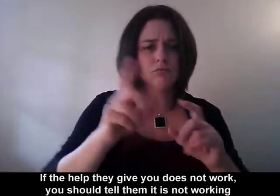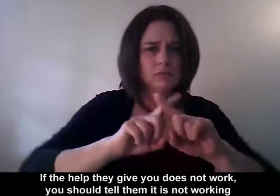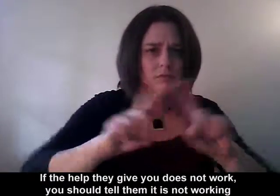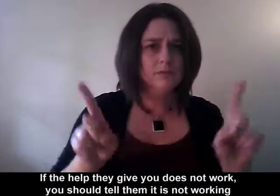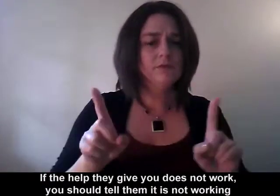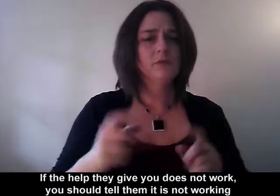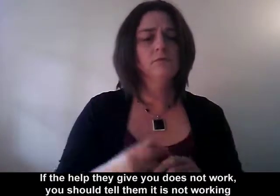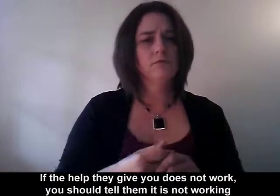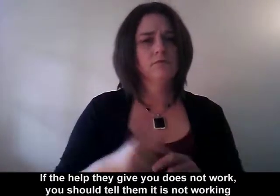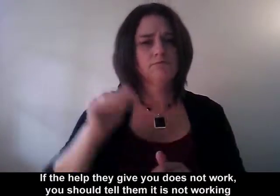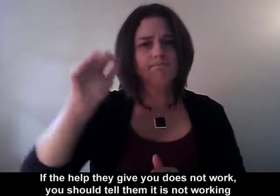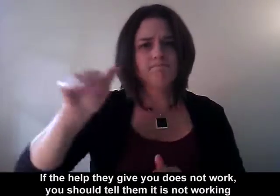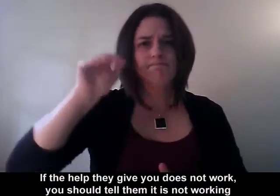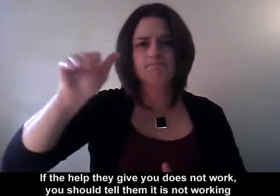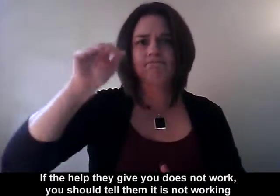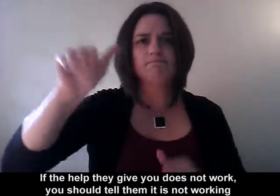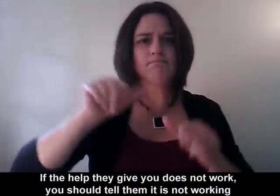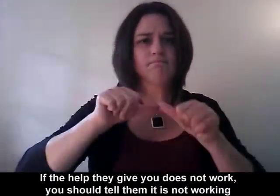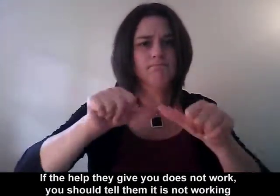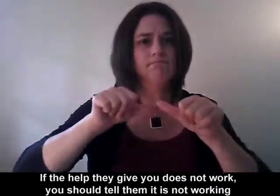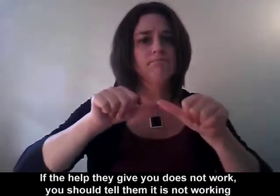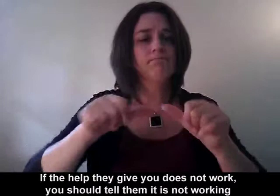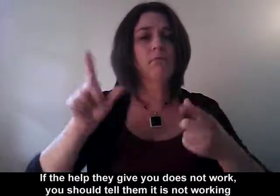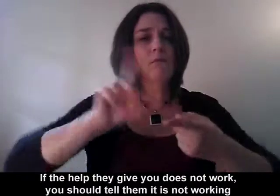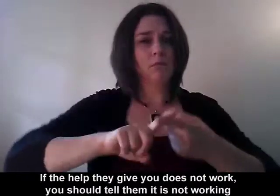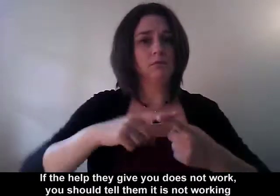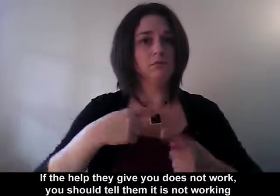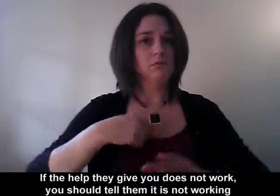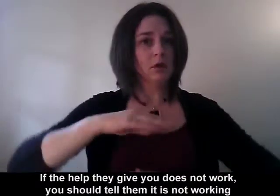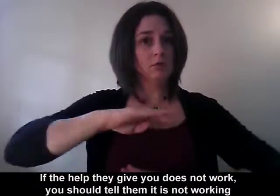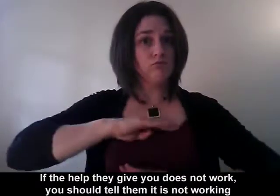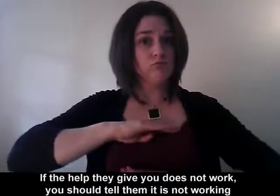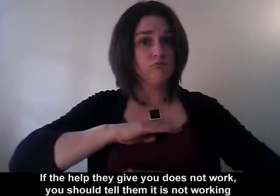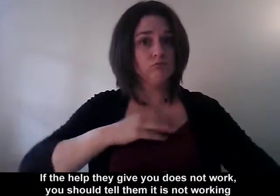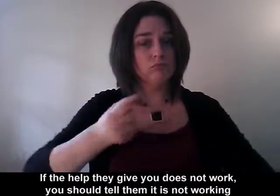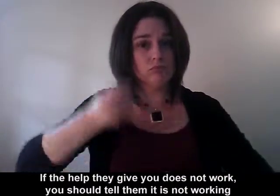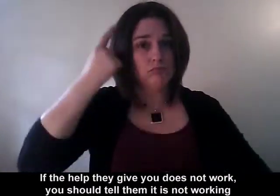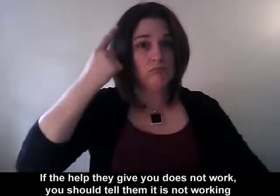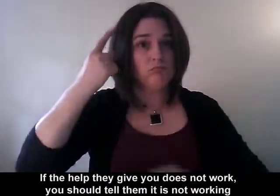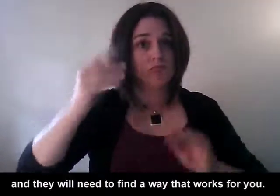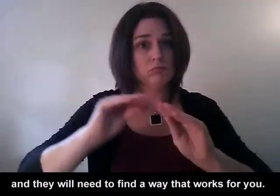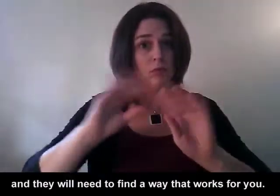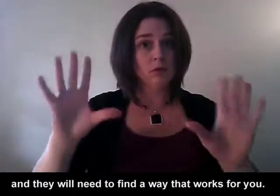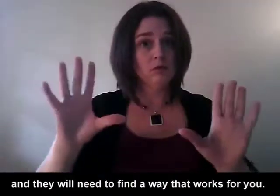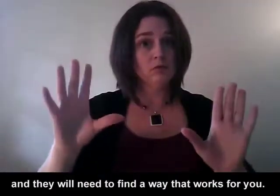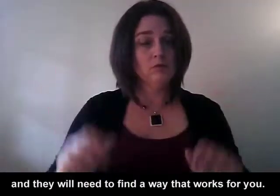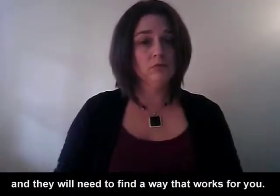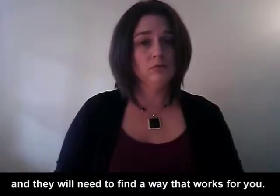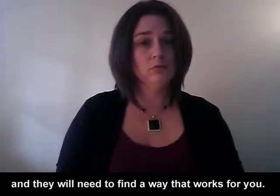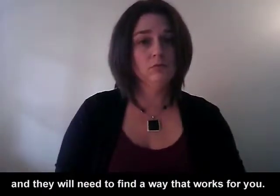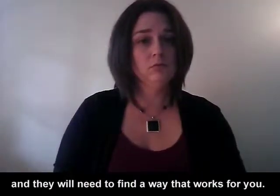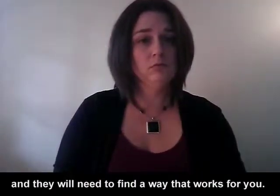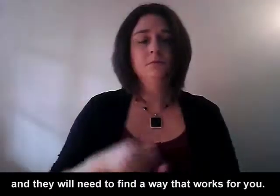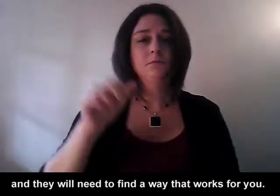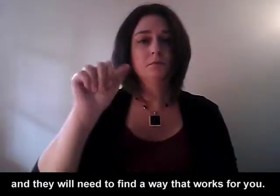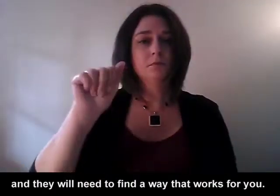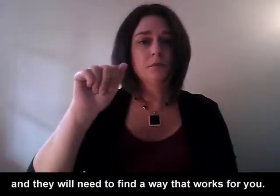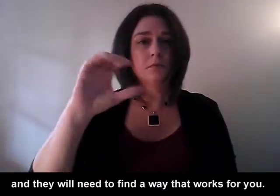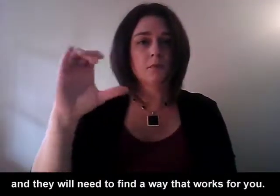If the help they give you does not work, you should tell them it is not working, and they will need to find a way that